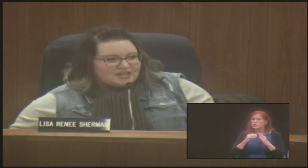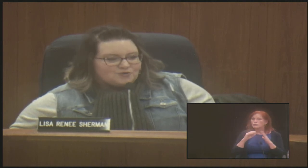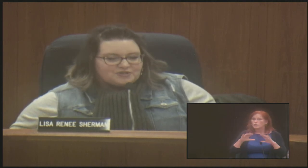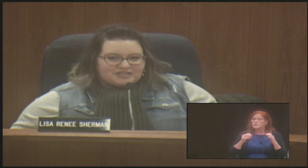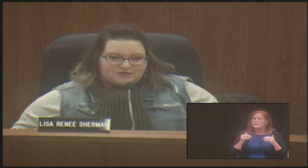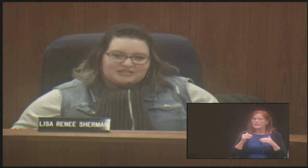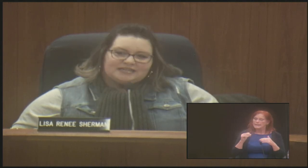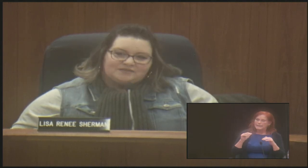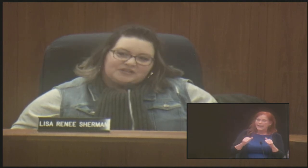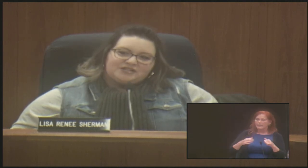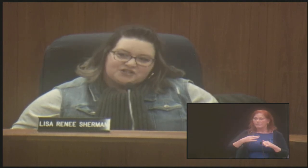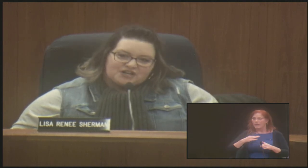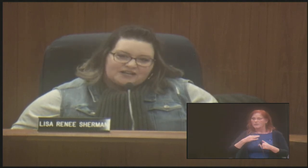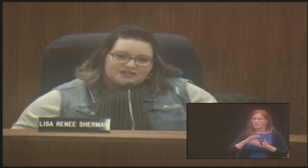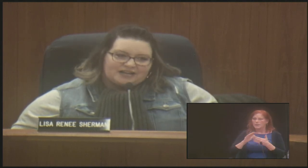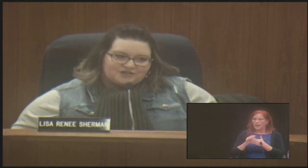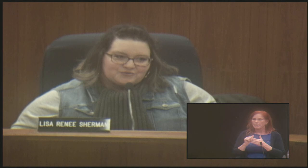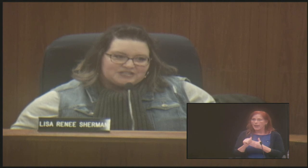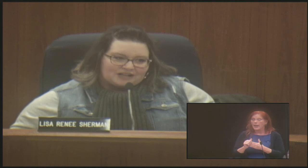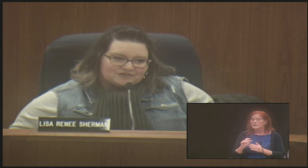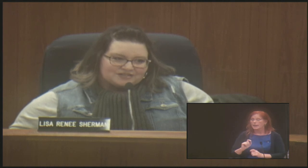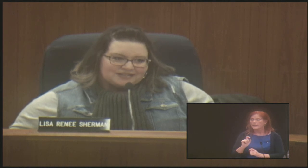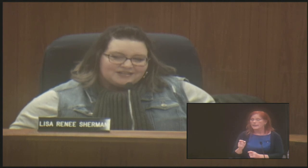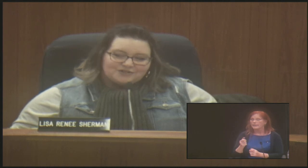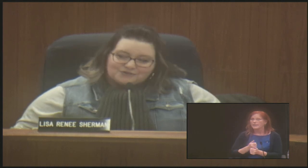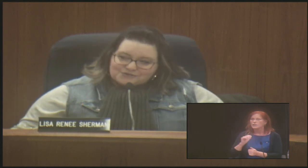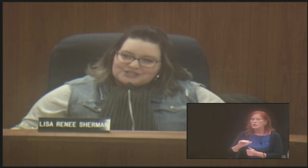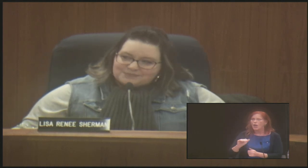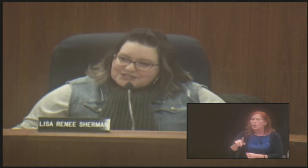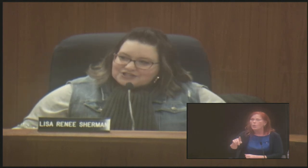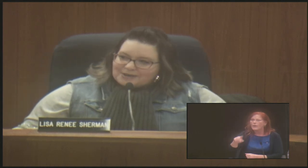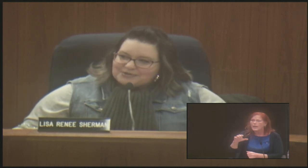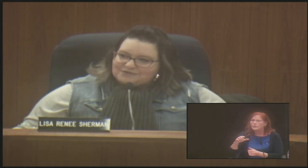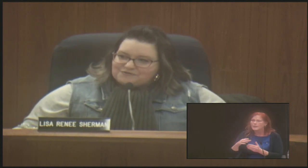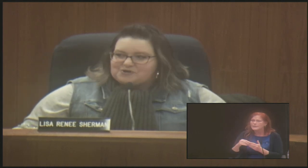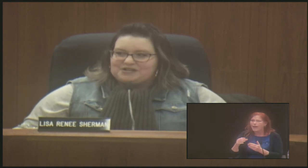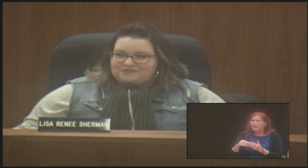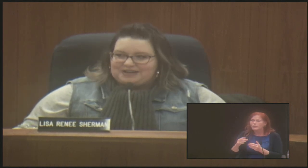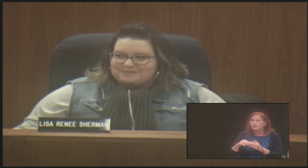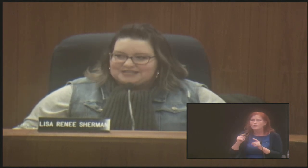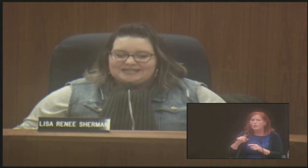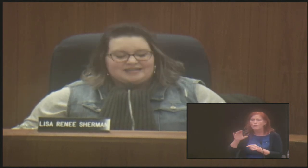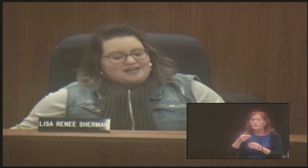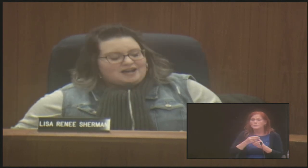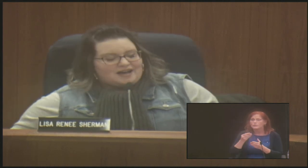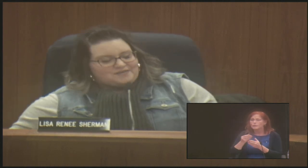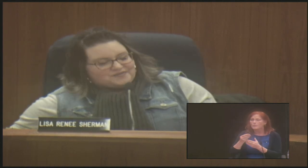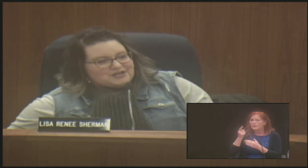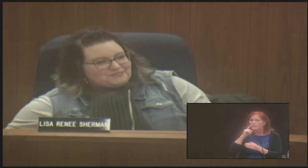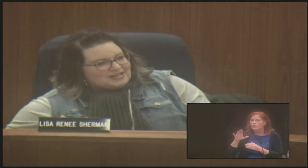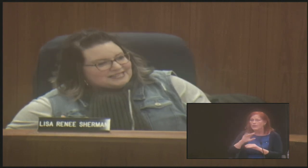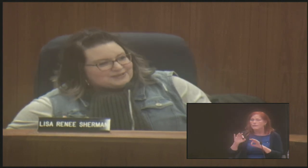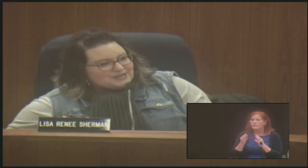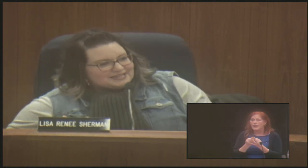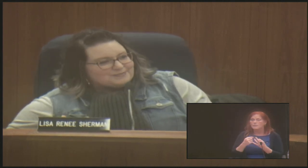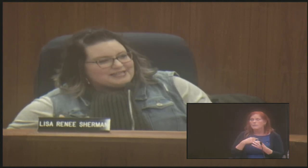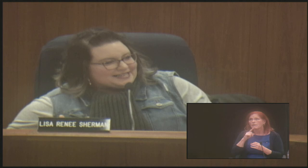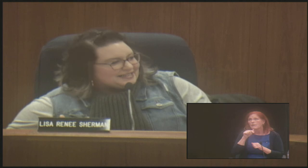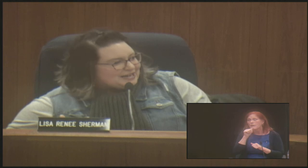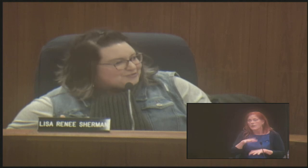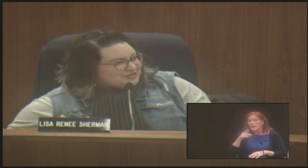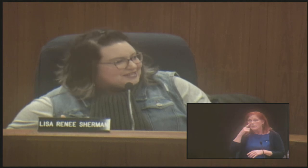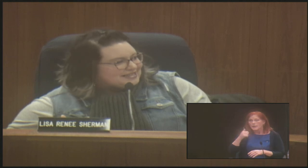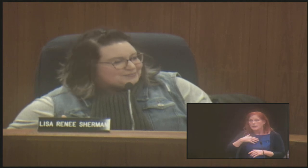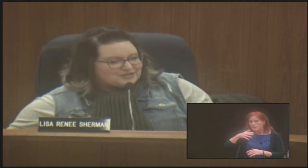guides. And what they do is they give each child $100 to go Christmas shopping for their family. I am very blessed because